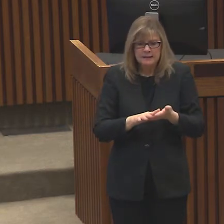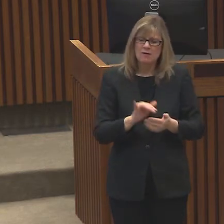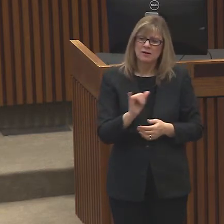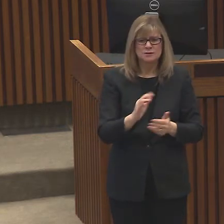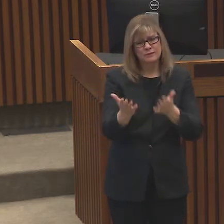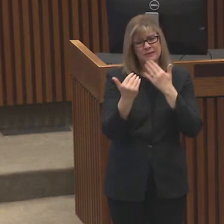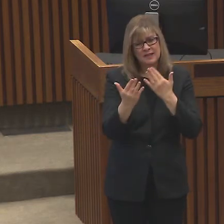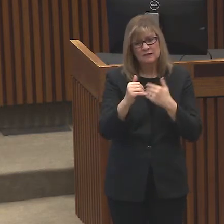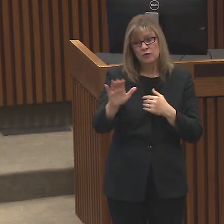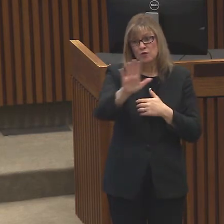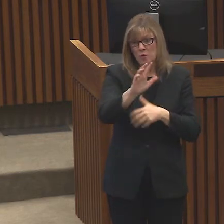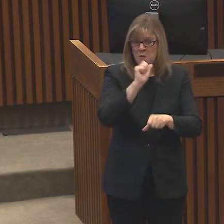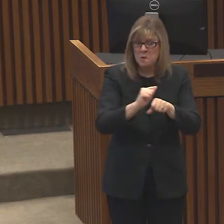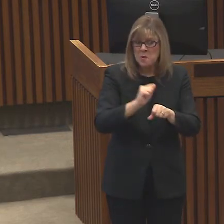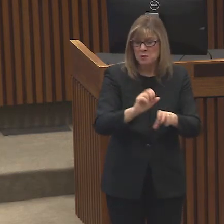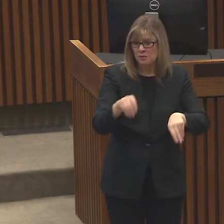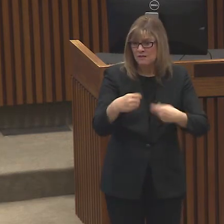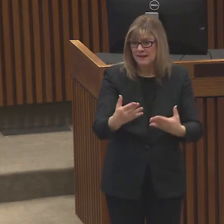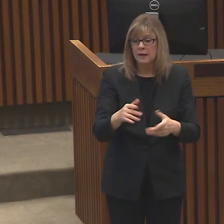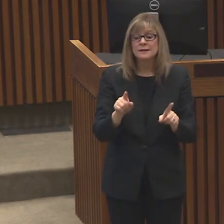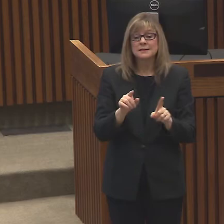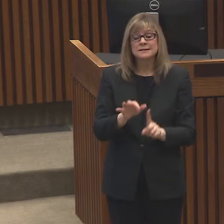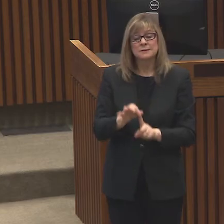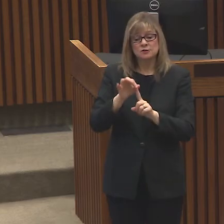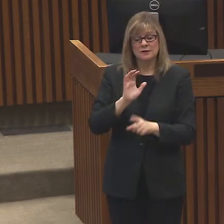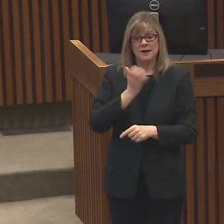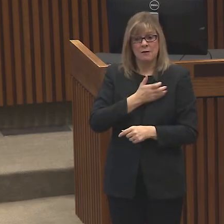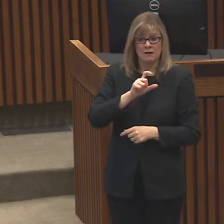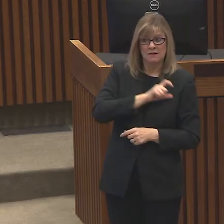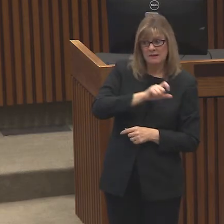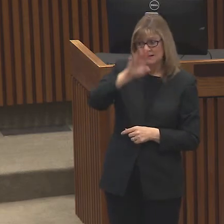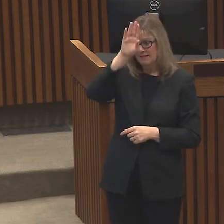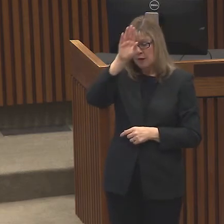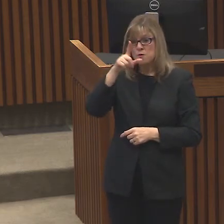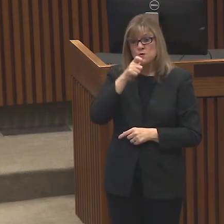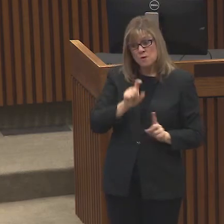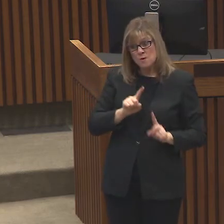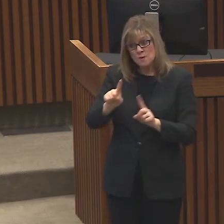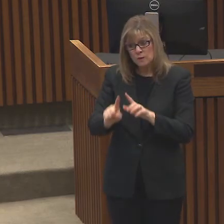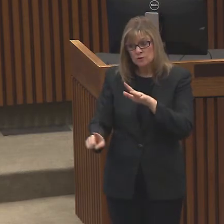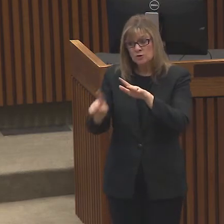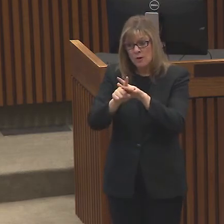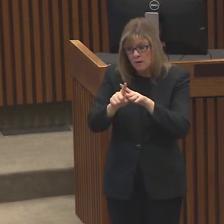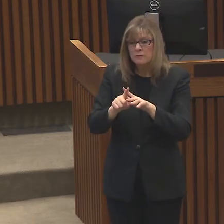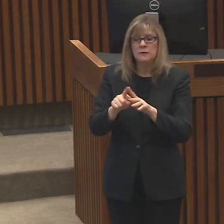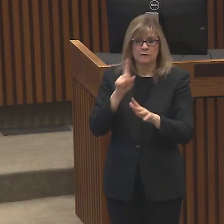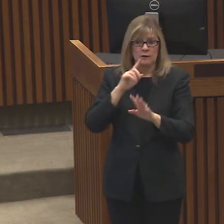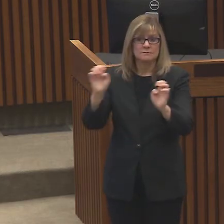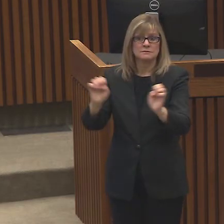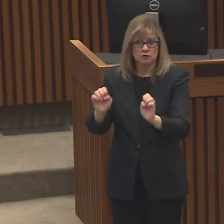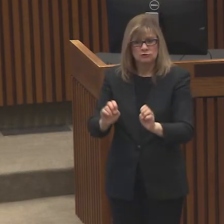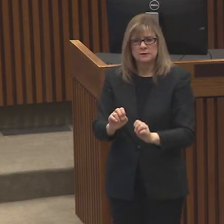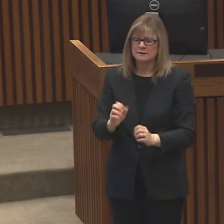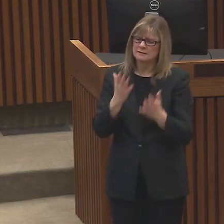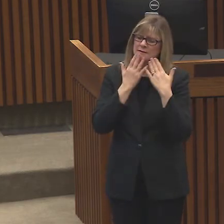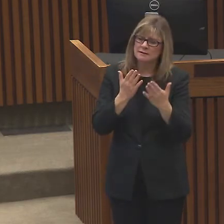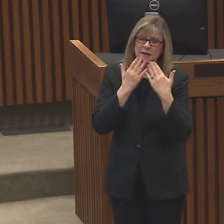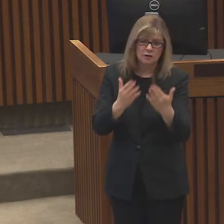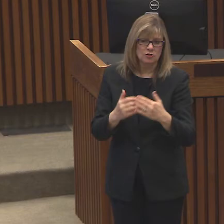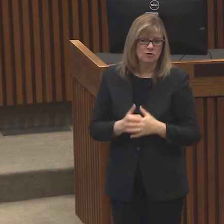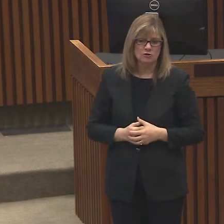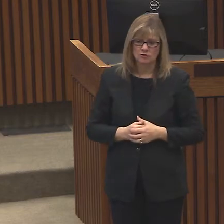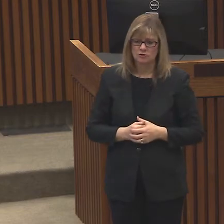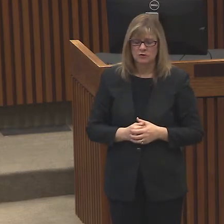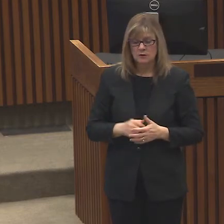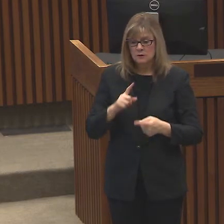providing and especially our first responders and our medical providers as you're out there. But the citizens of Arlington and Tarrant